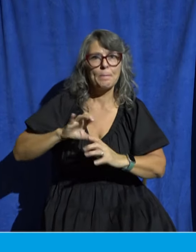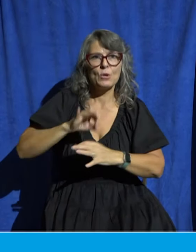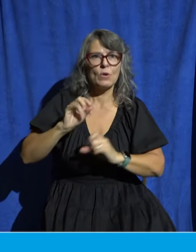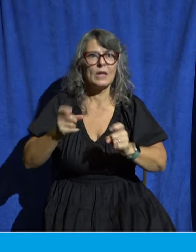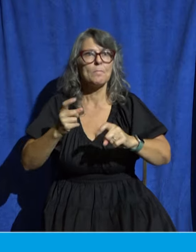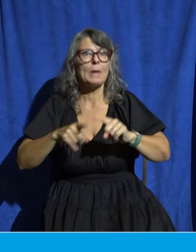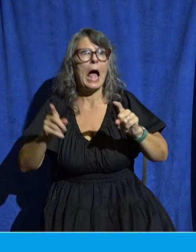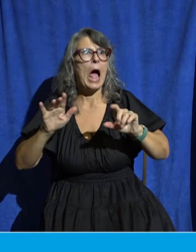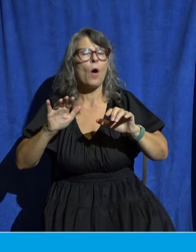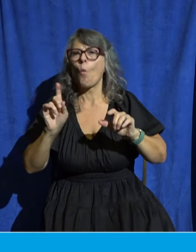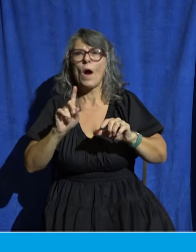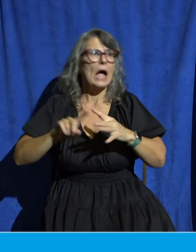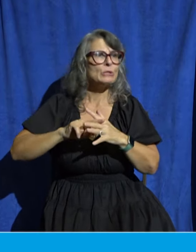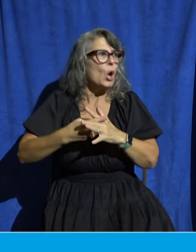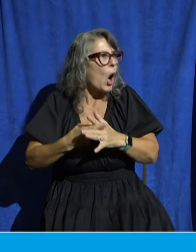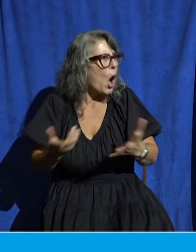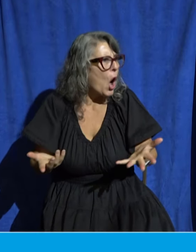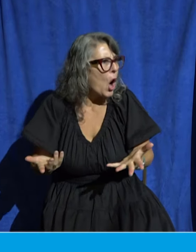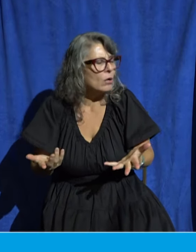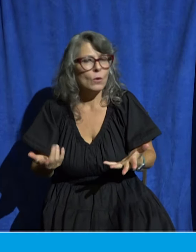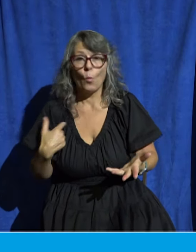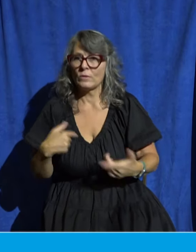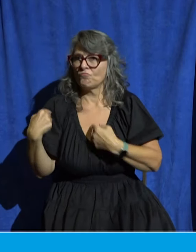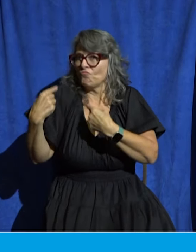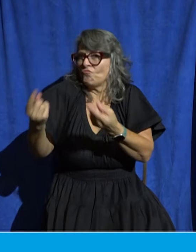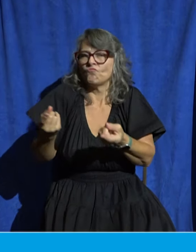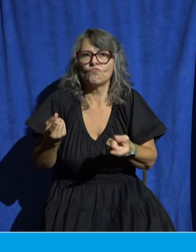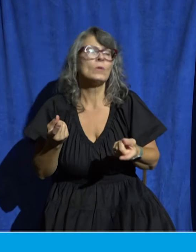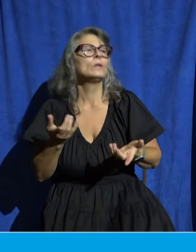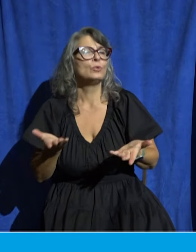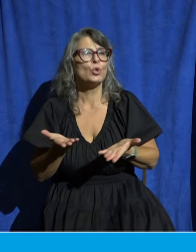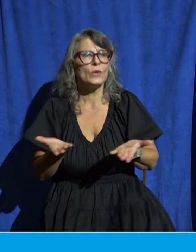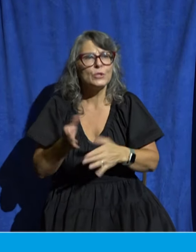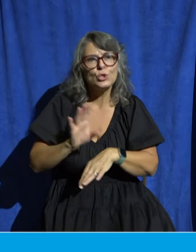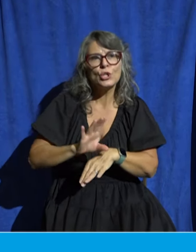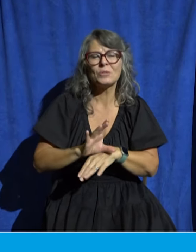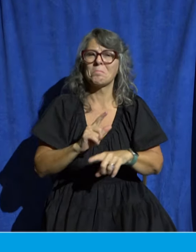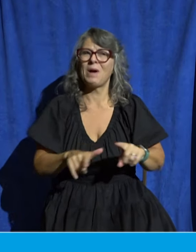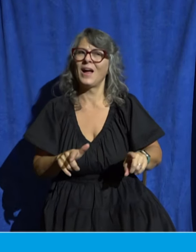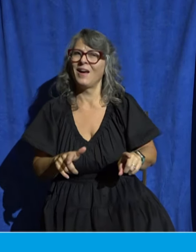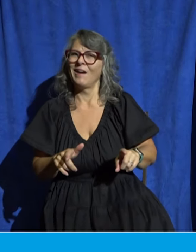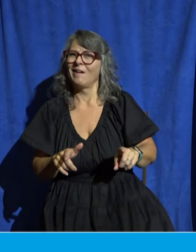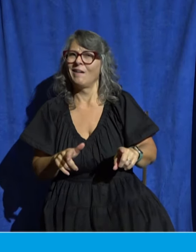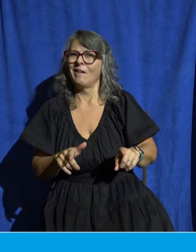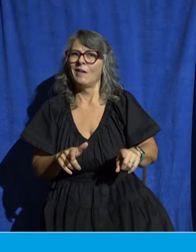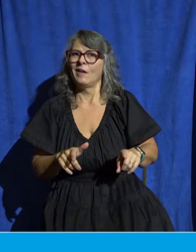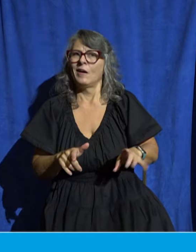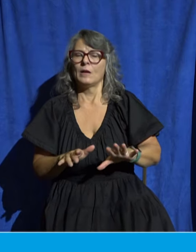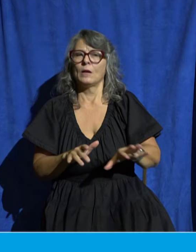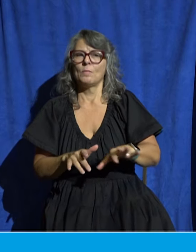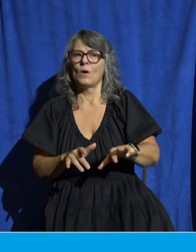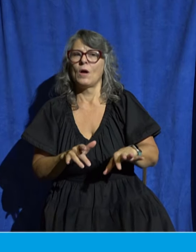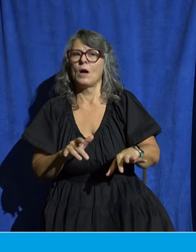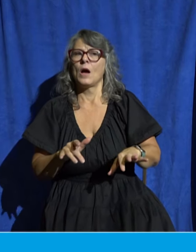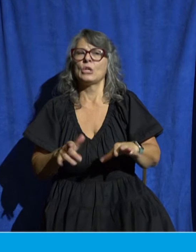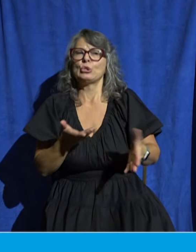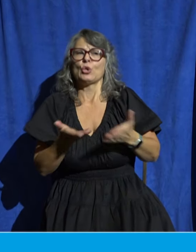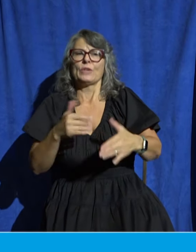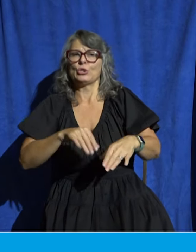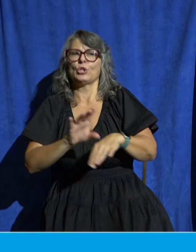Or we think serving in the church is reserved for super Christians or those leaders when we're actually missing out on